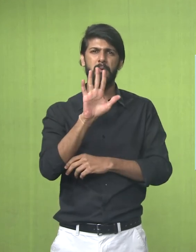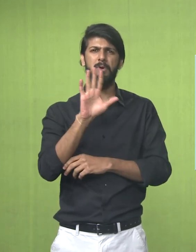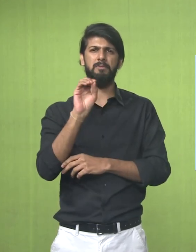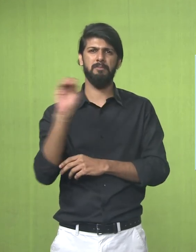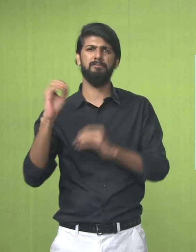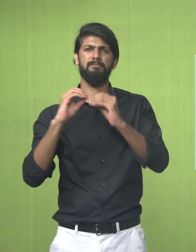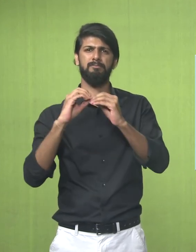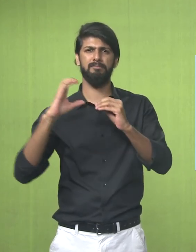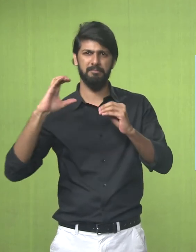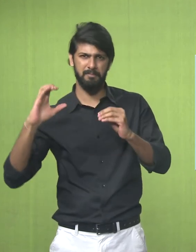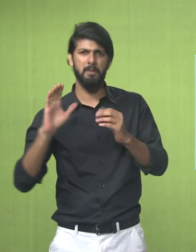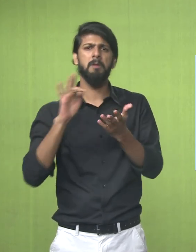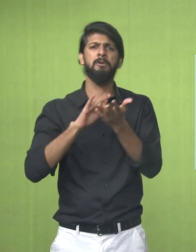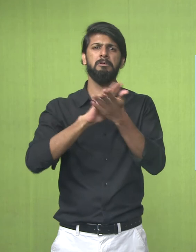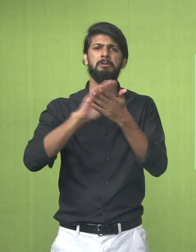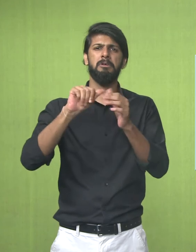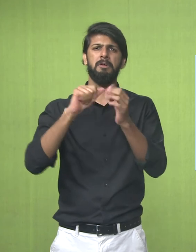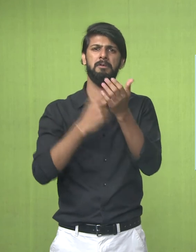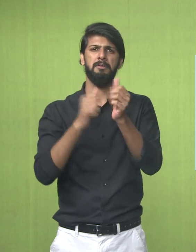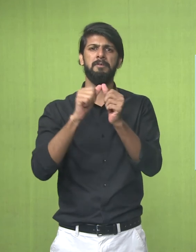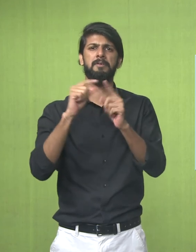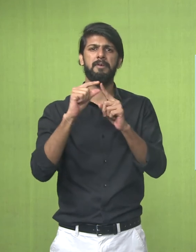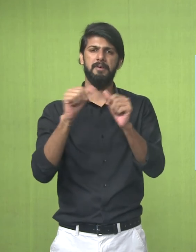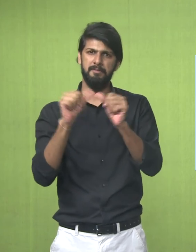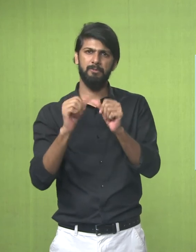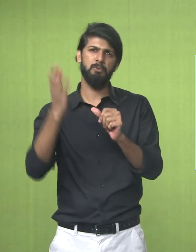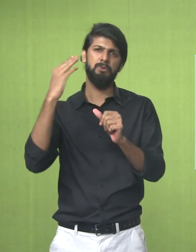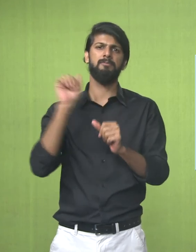2500 BC From Harappan